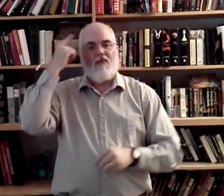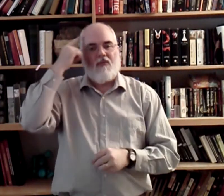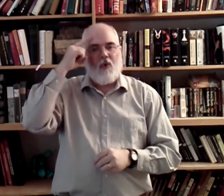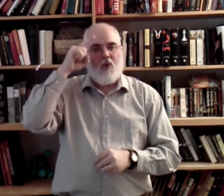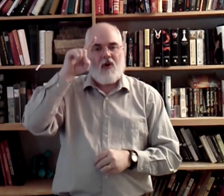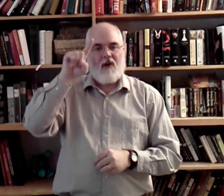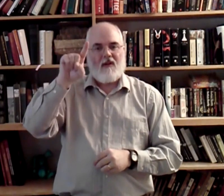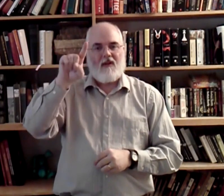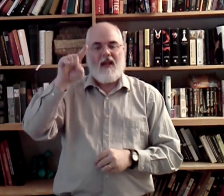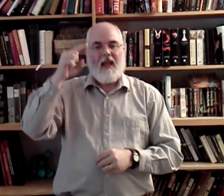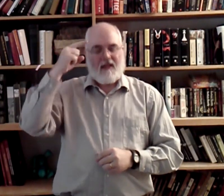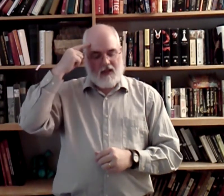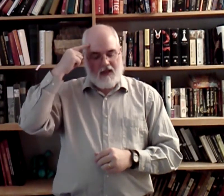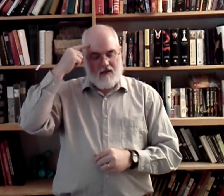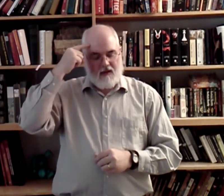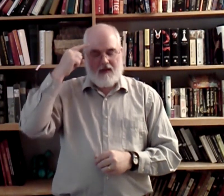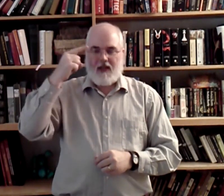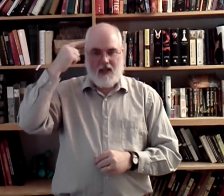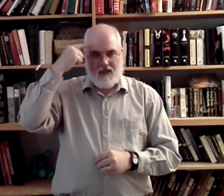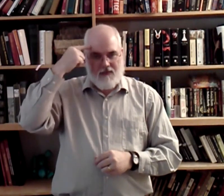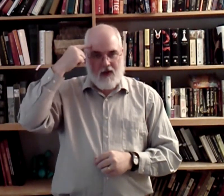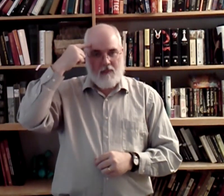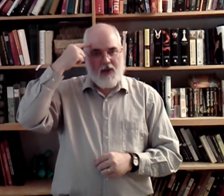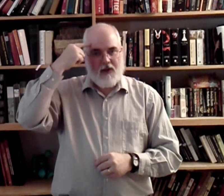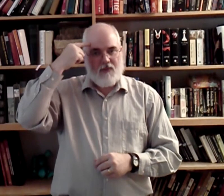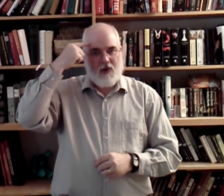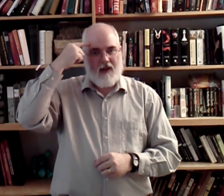For. The letter. It's a finger pointing to your forehead.